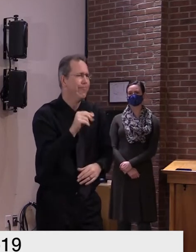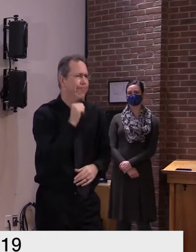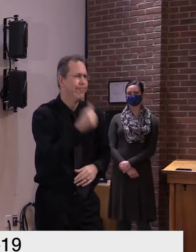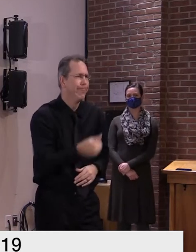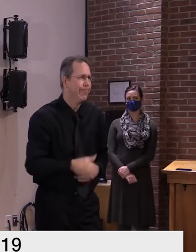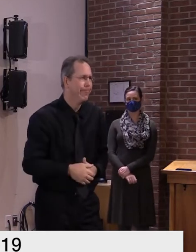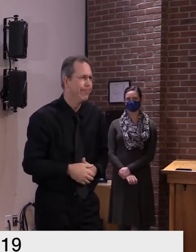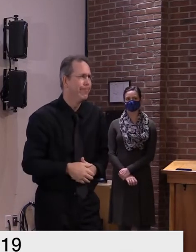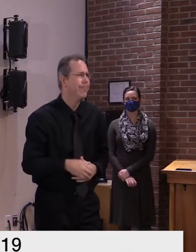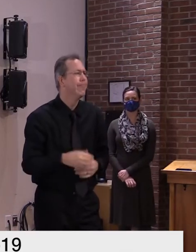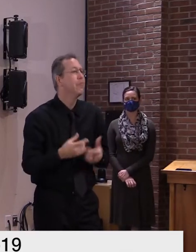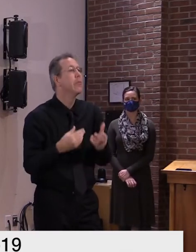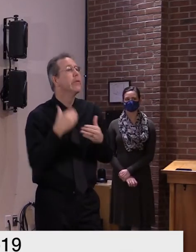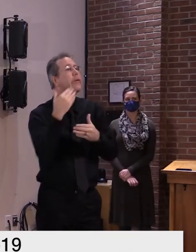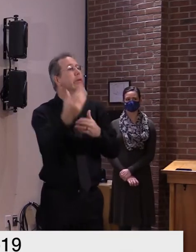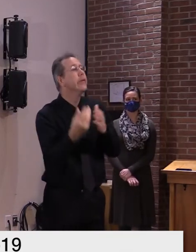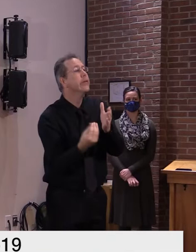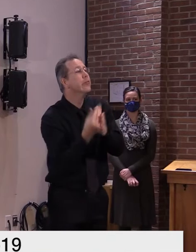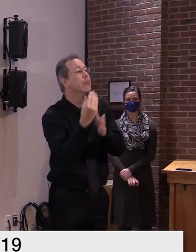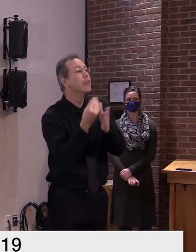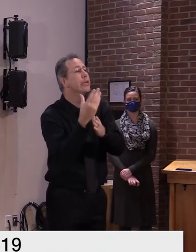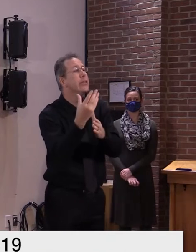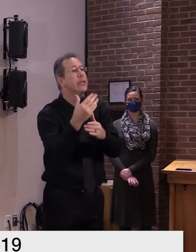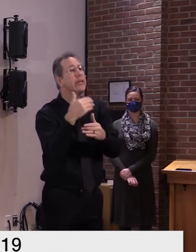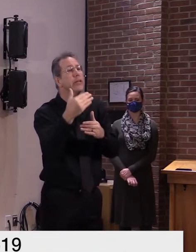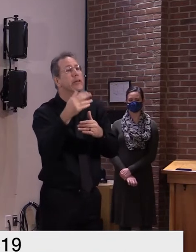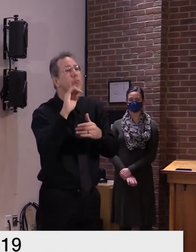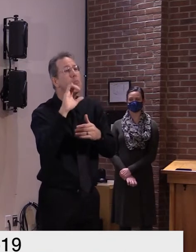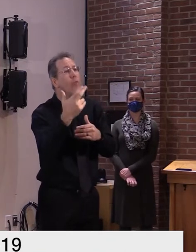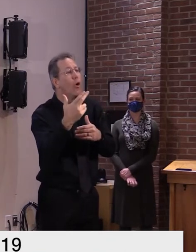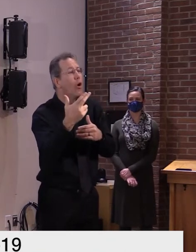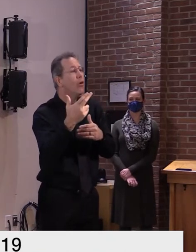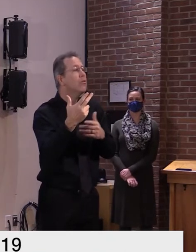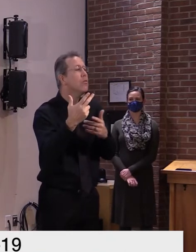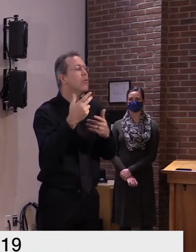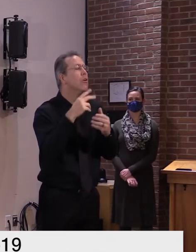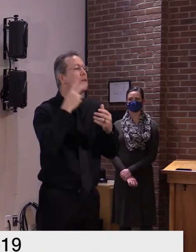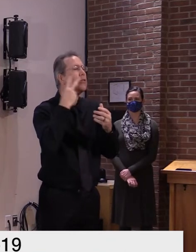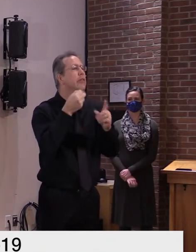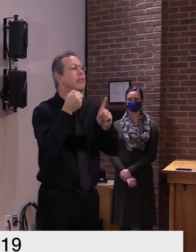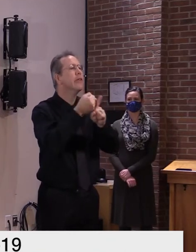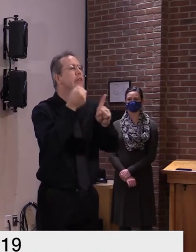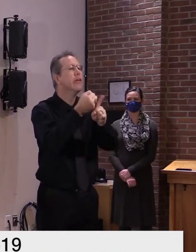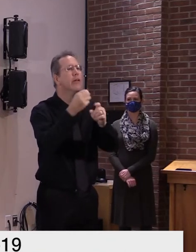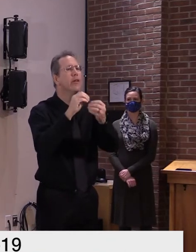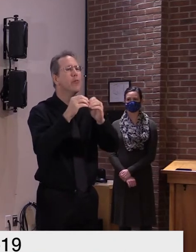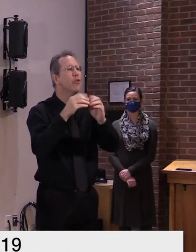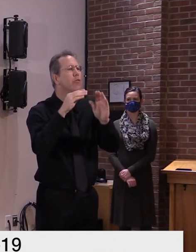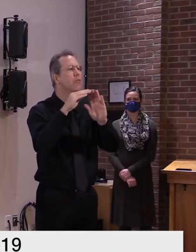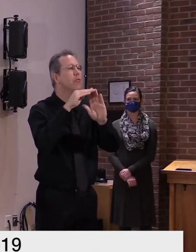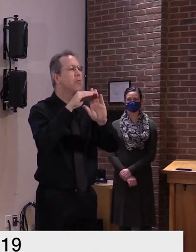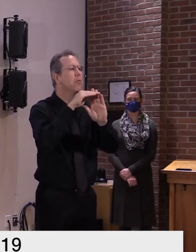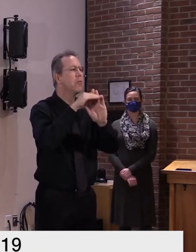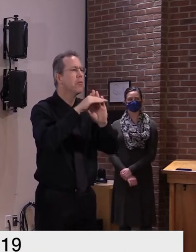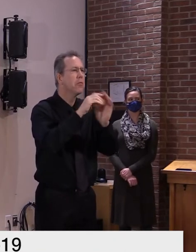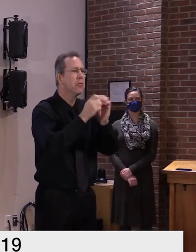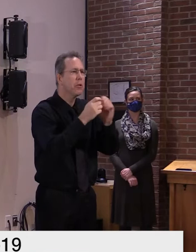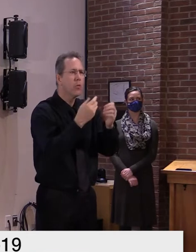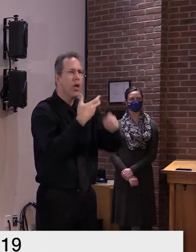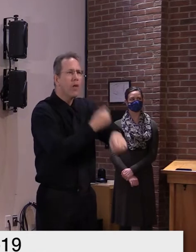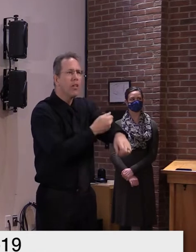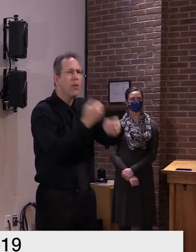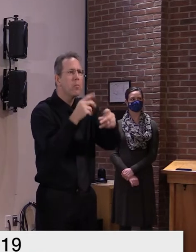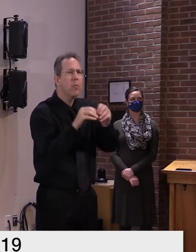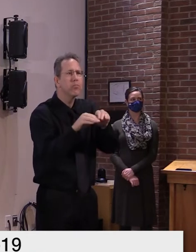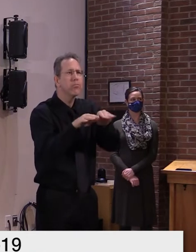beyond to really see the impact of that and that's on this most vulnerable population i'm just talking about most of